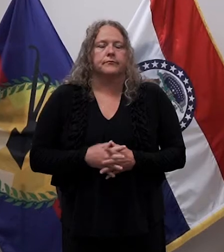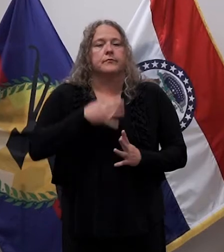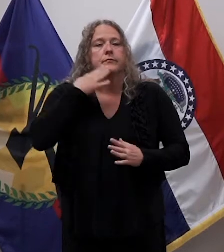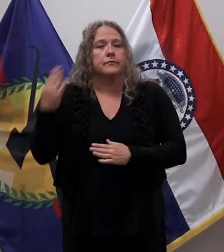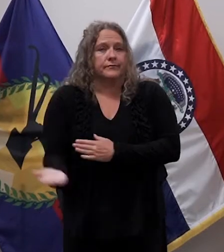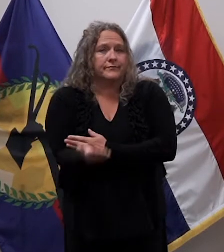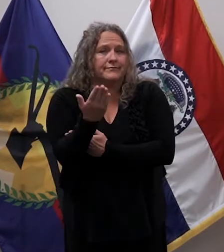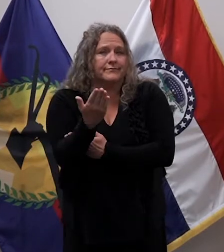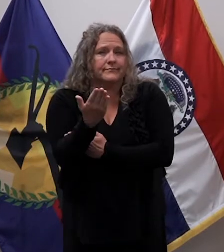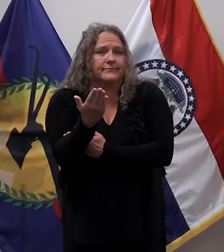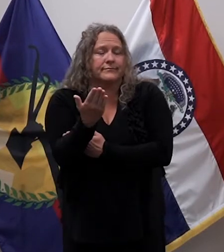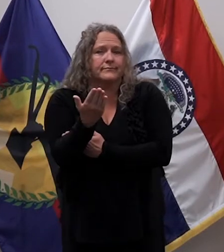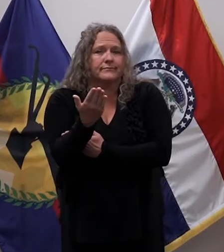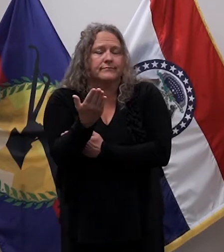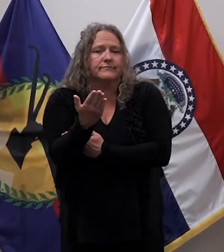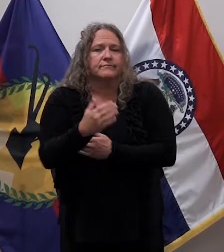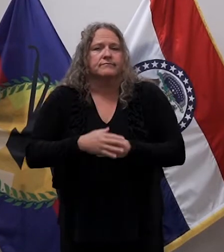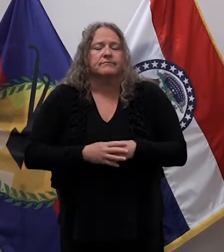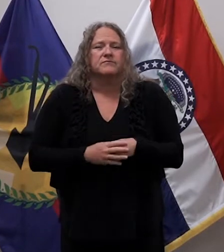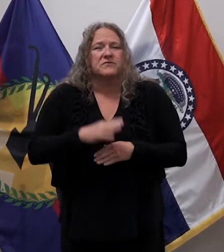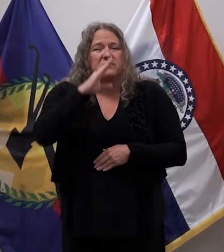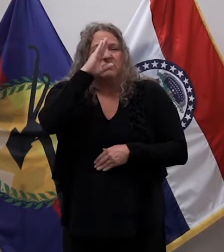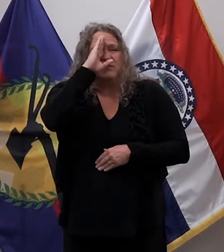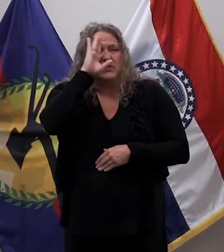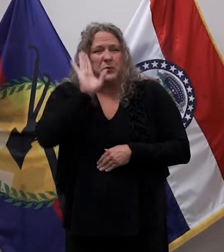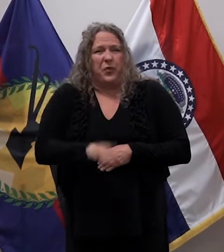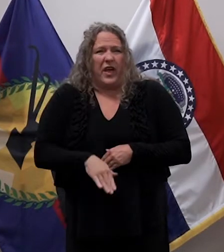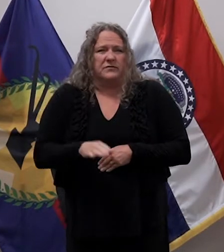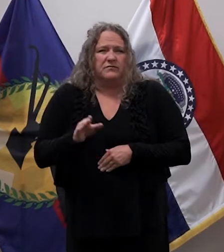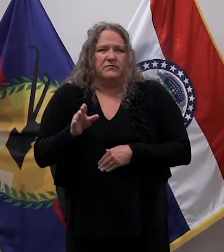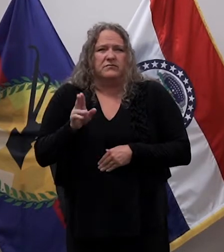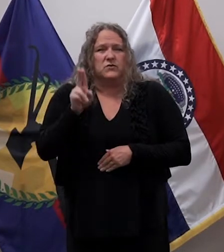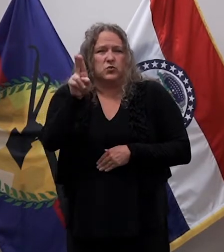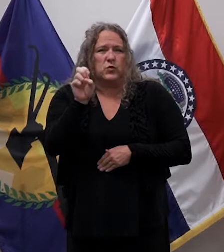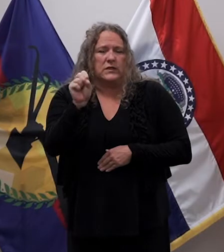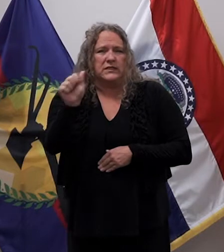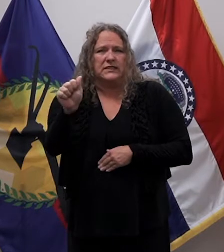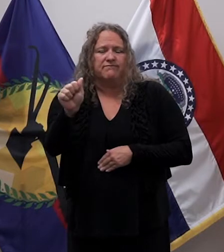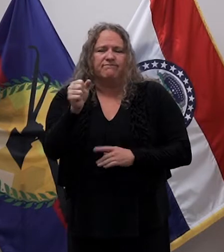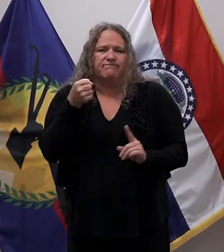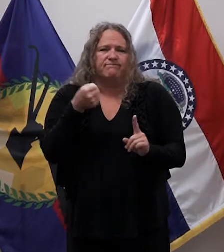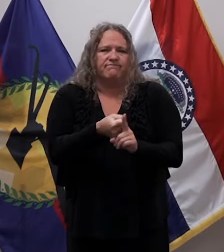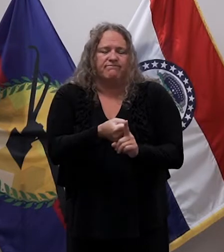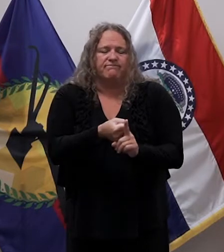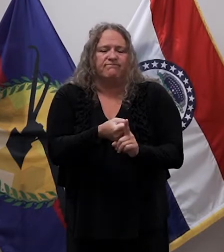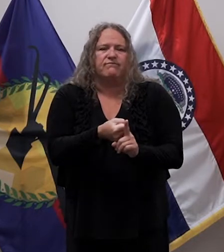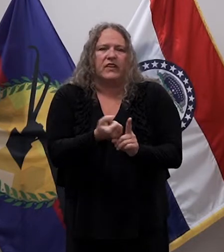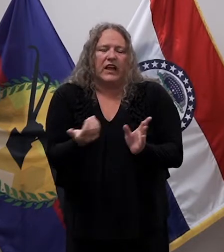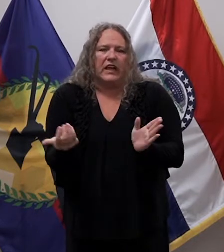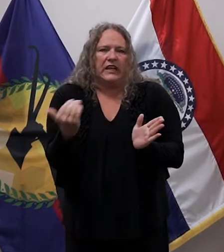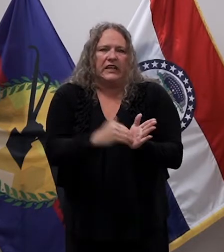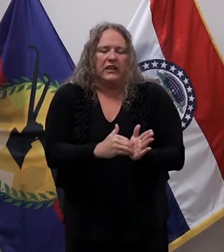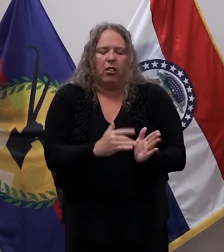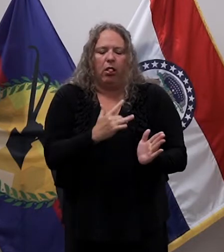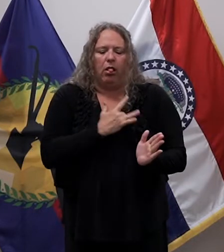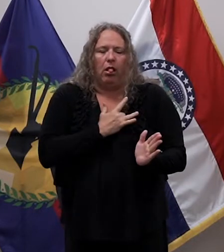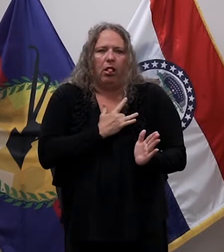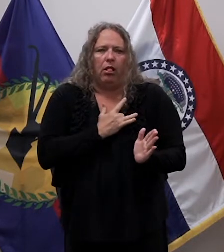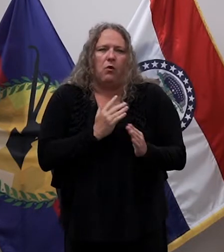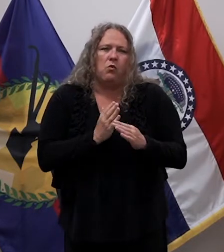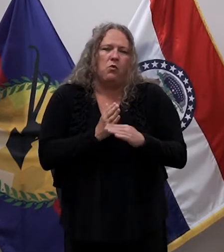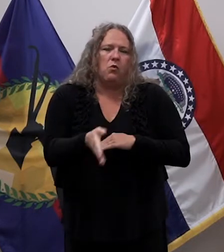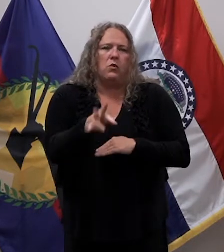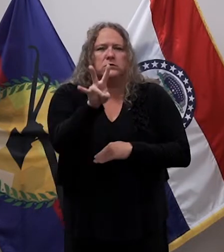Good morning. With the U.S. hitting another heartbreaking milestone over the weekend, recording more than